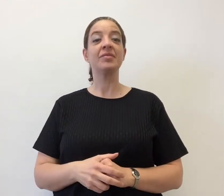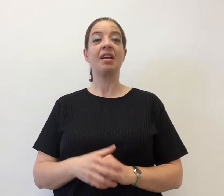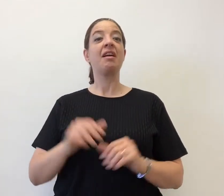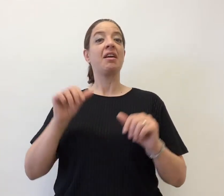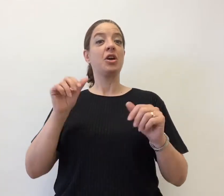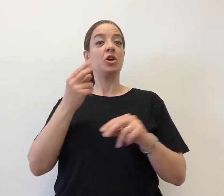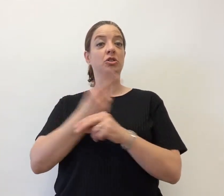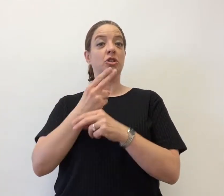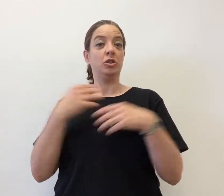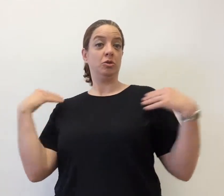creative.